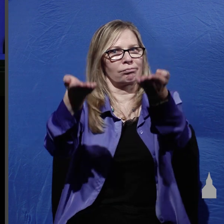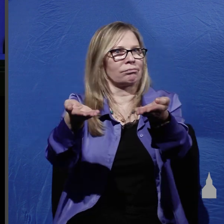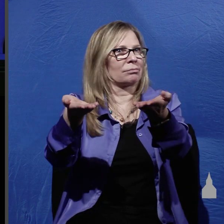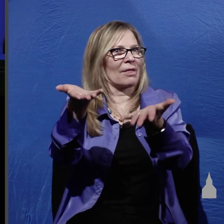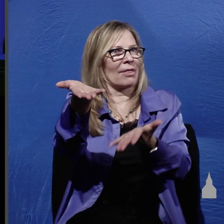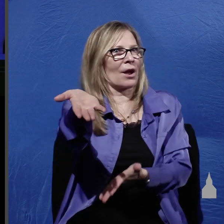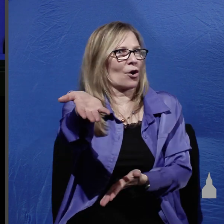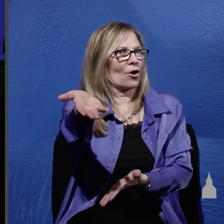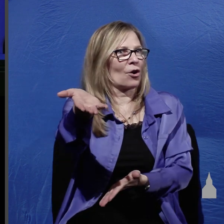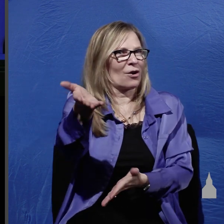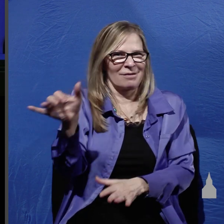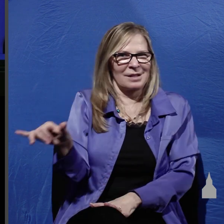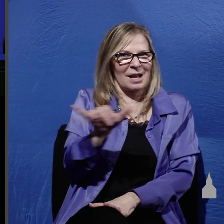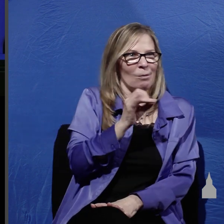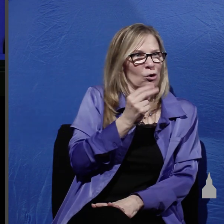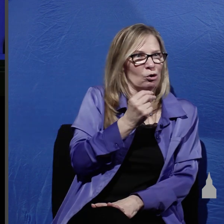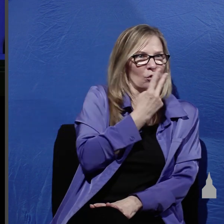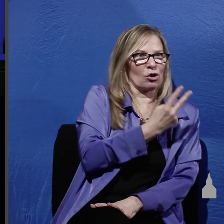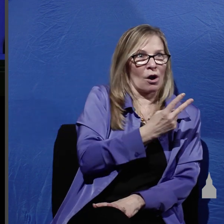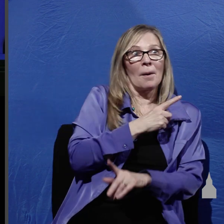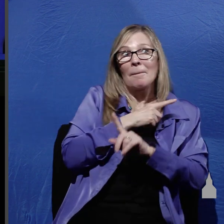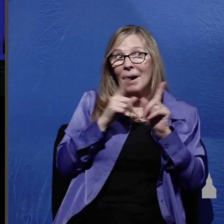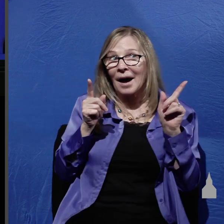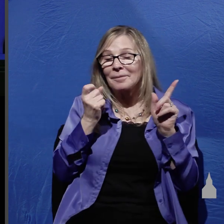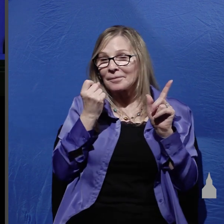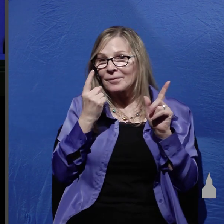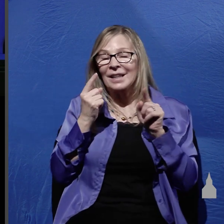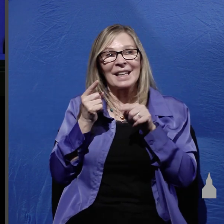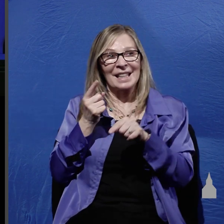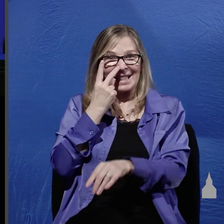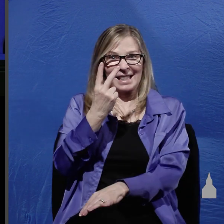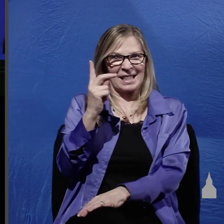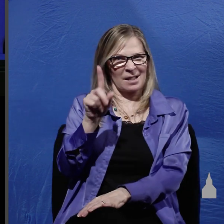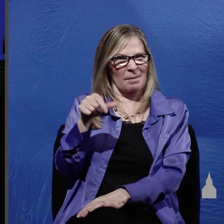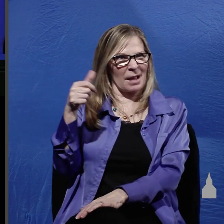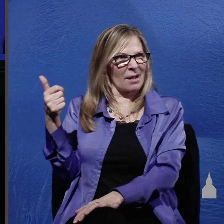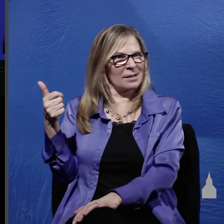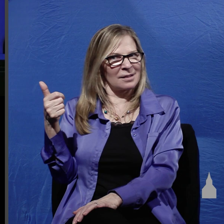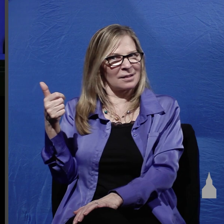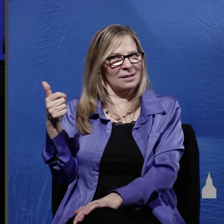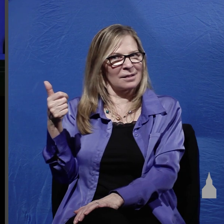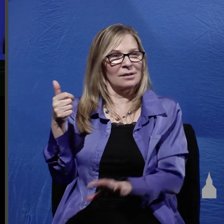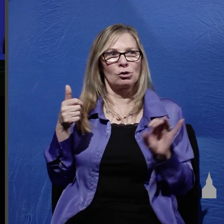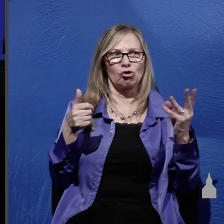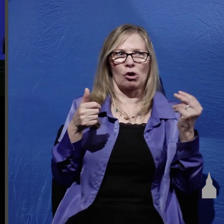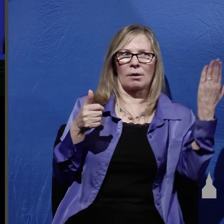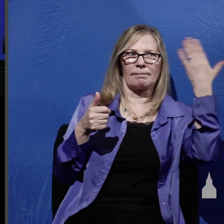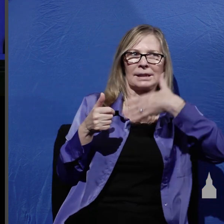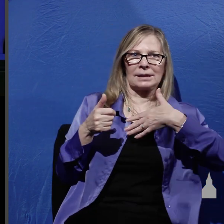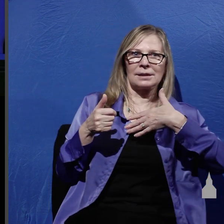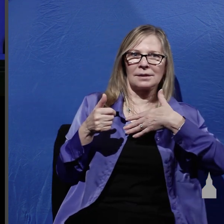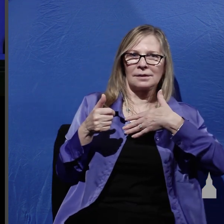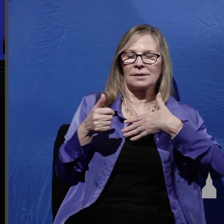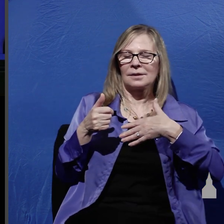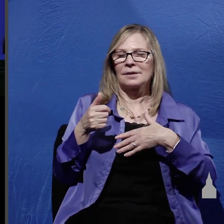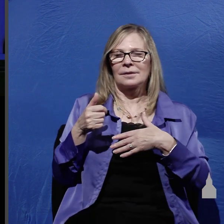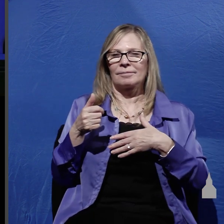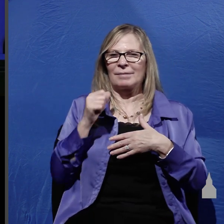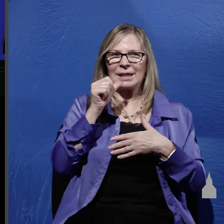saw but but he sees something else something that John missed something John did not notice